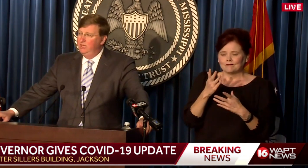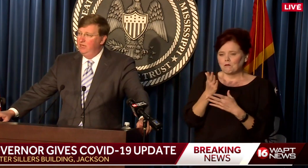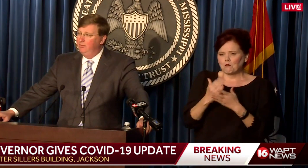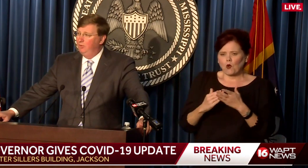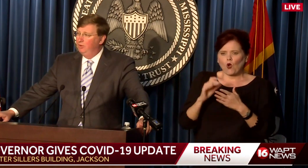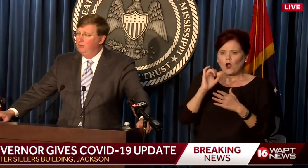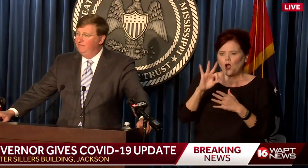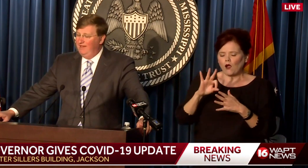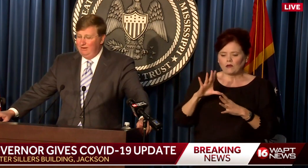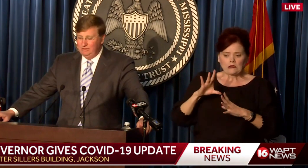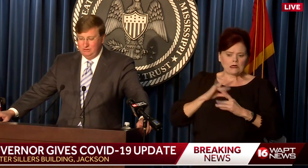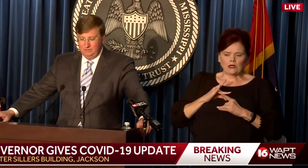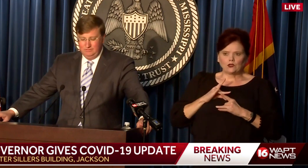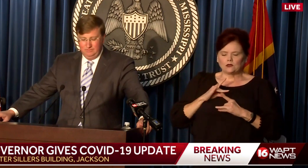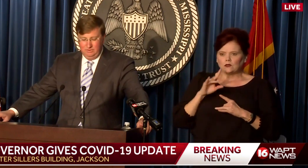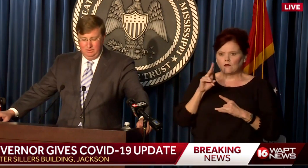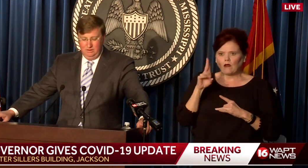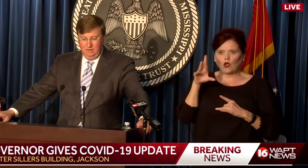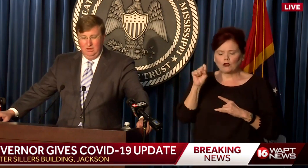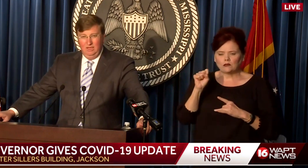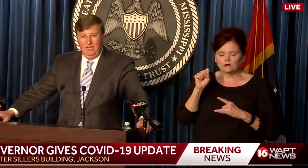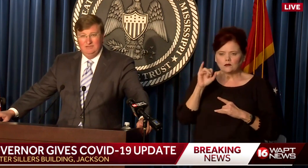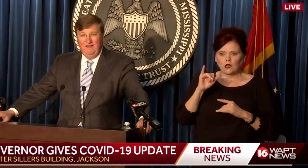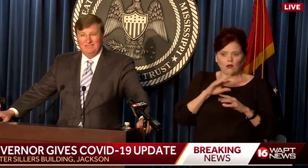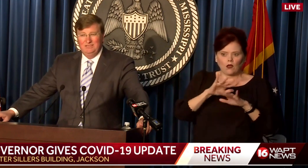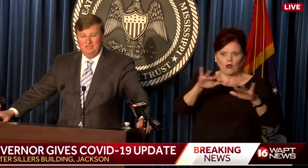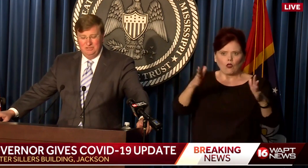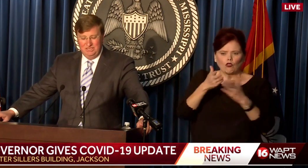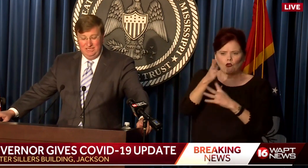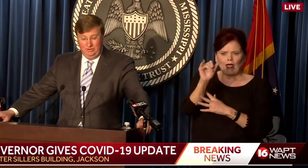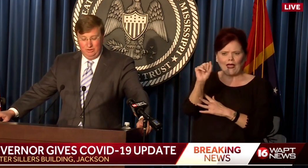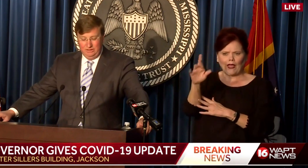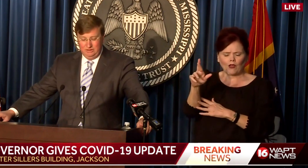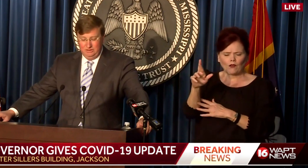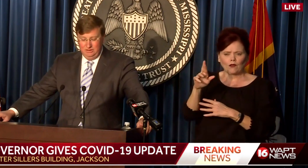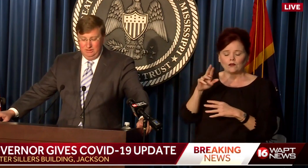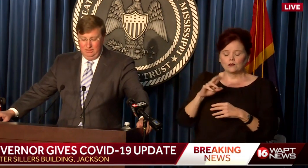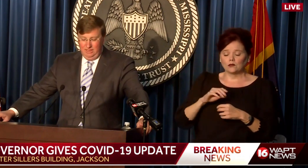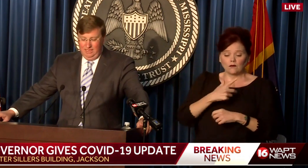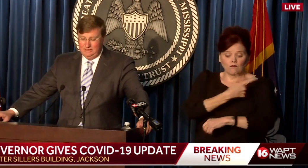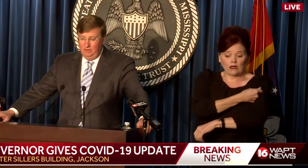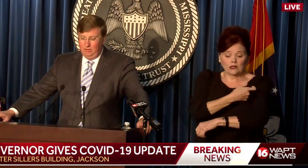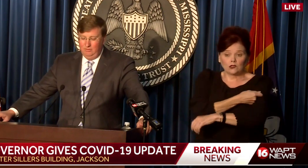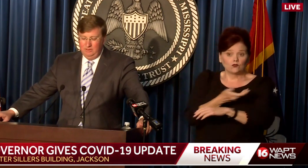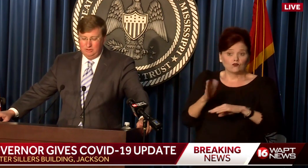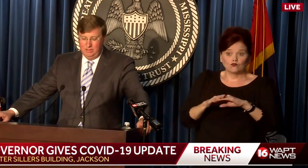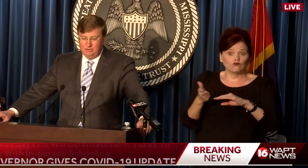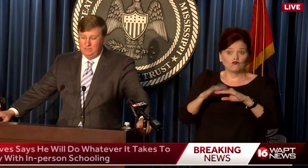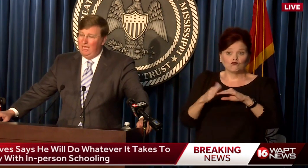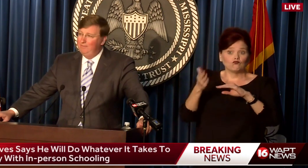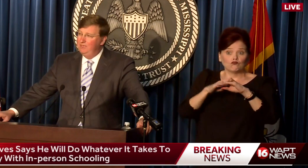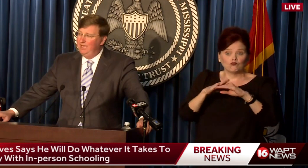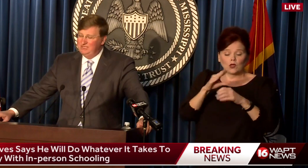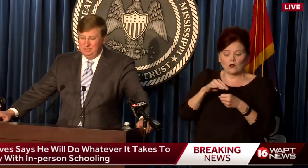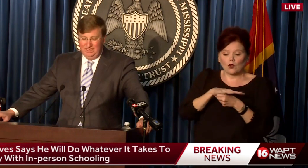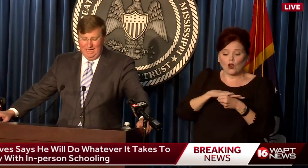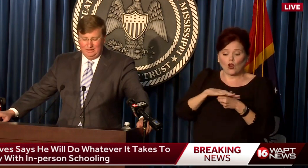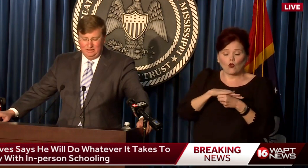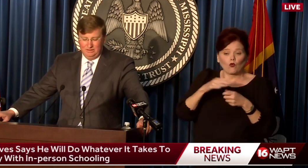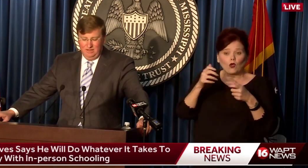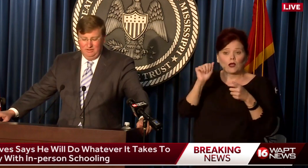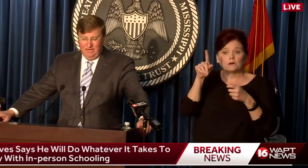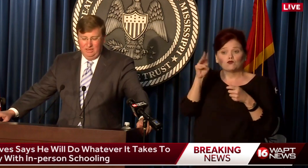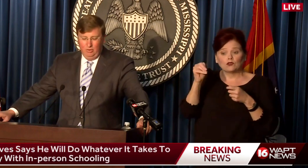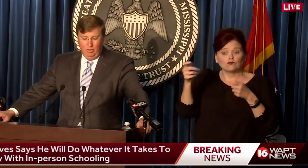airborne virus. As vaccinations increase and as local administrators adopt mitigation